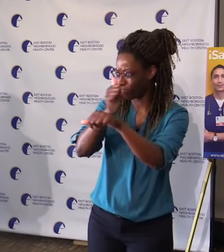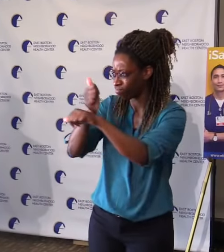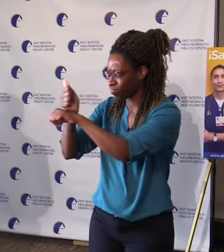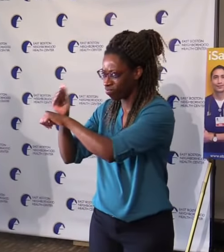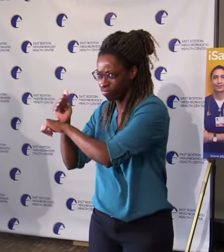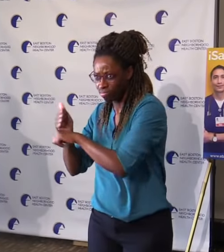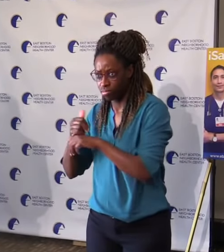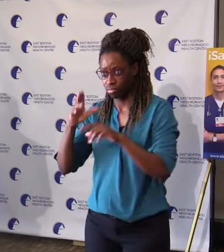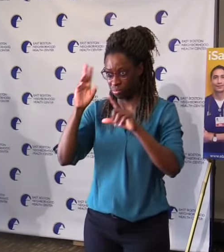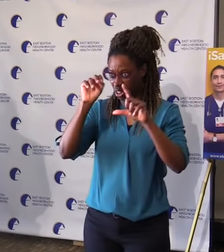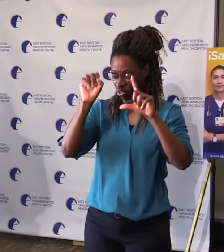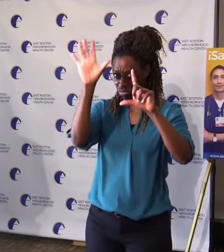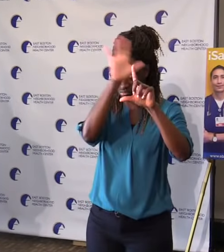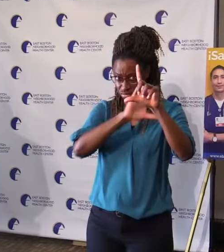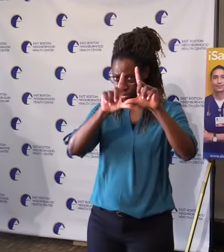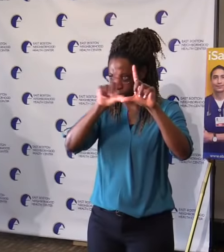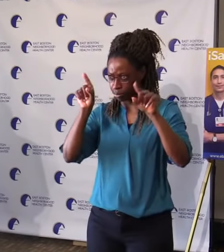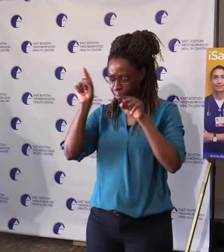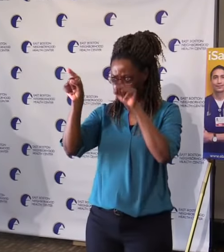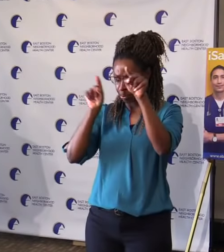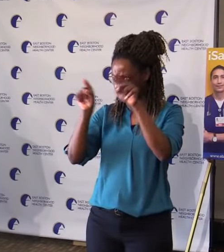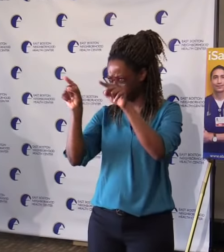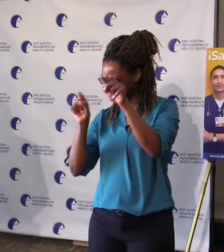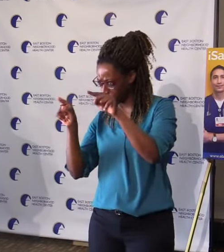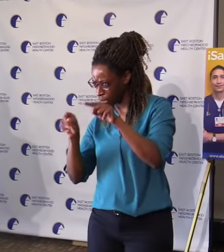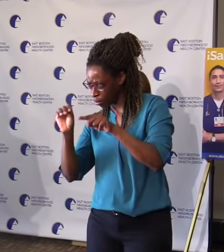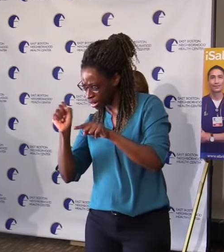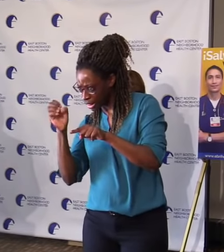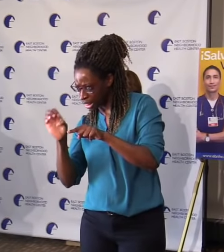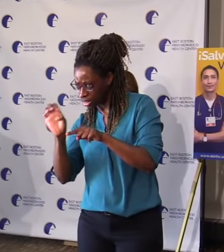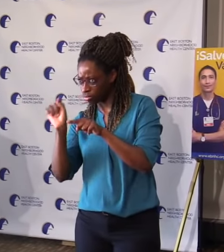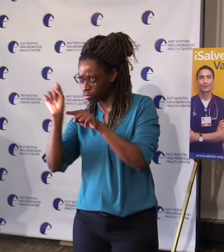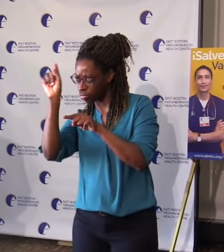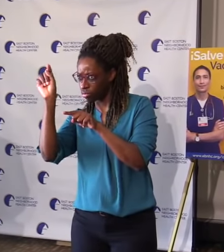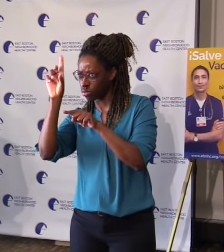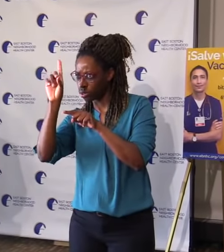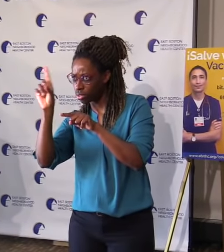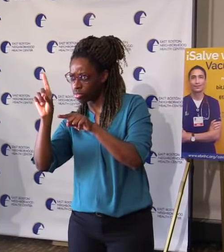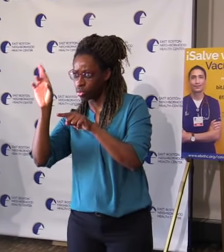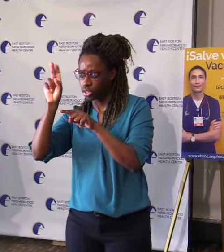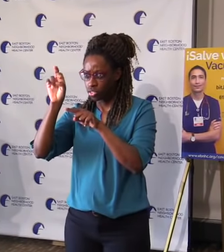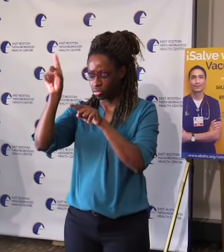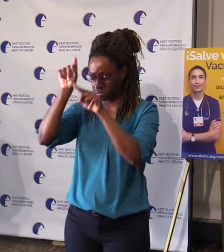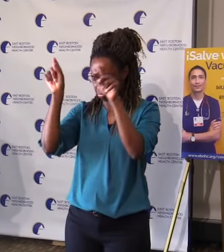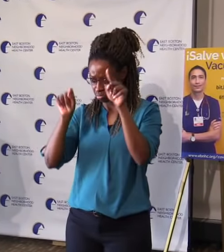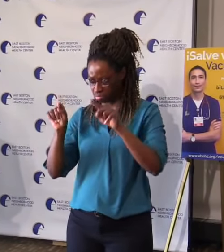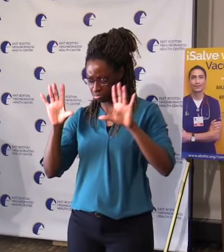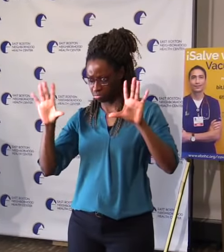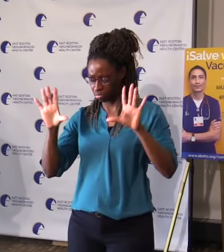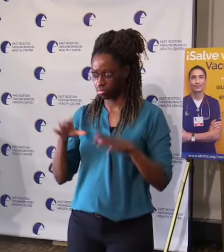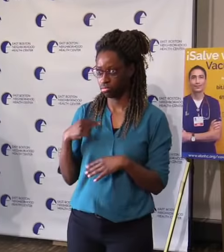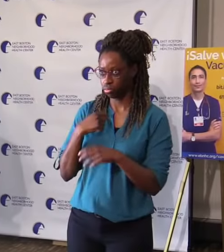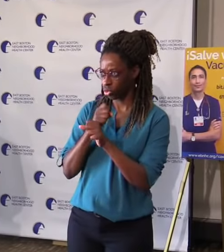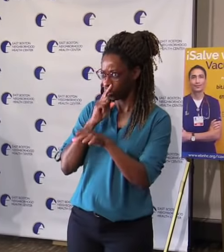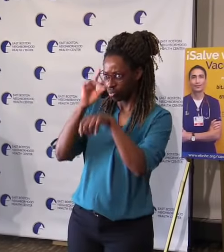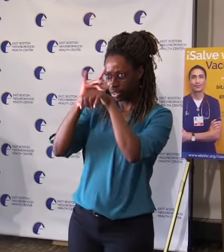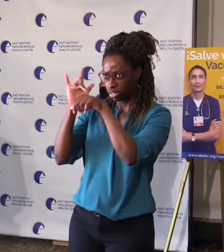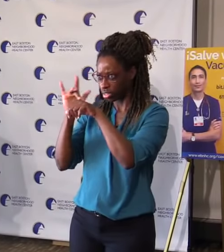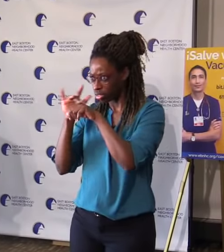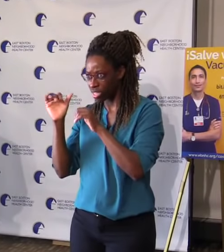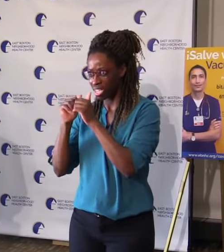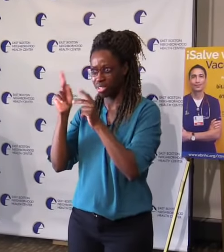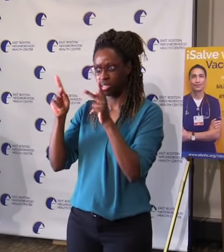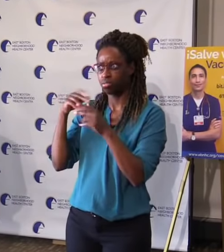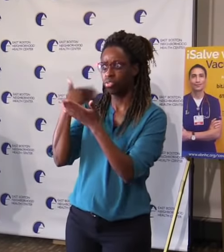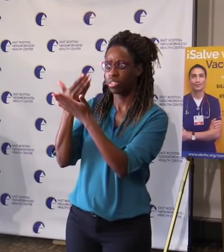But we have to make sure people can get there. We know that one barrier, especially in the underserved communities that Michael just talked